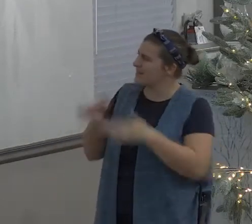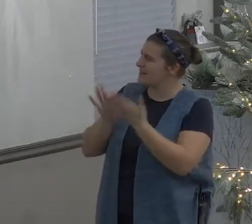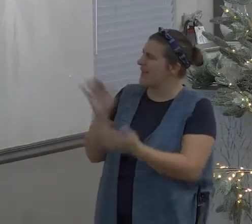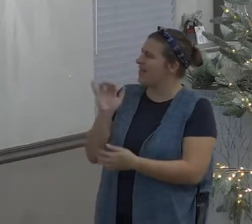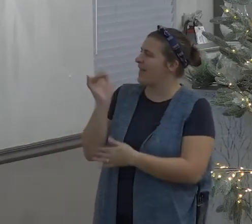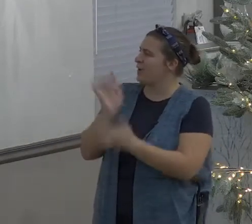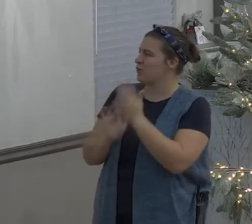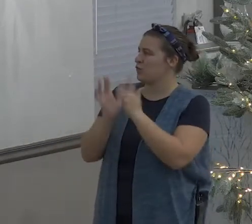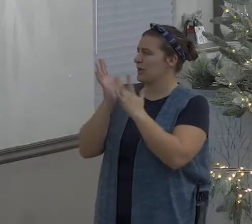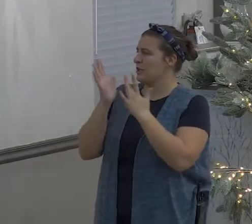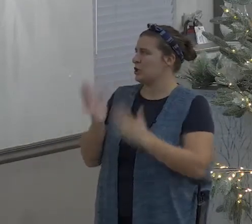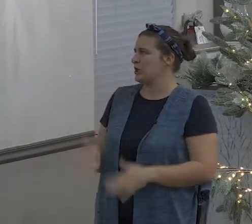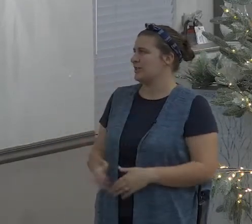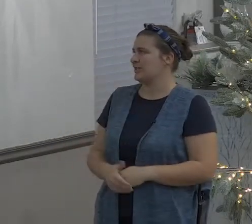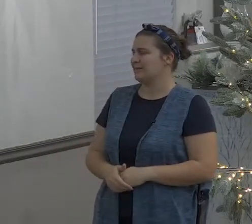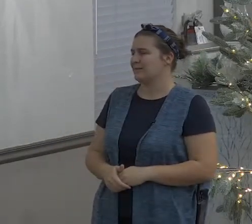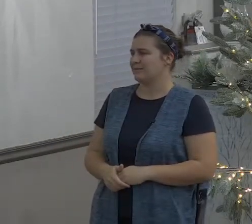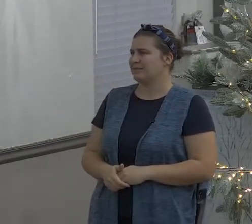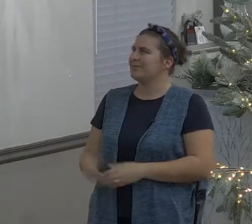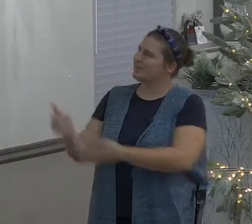I want to die like a Christian